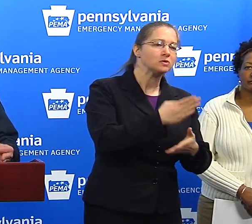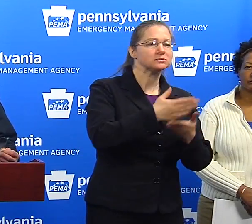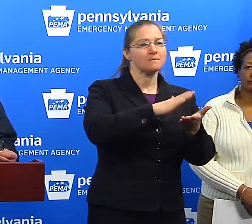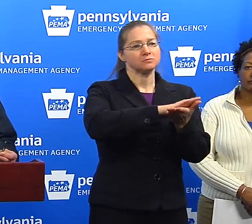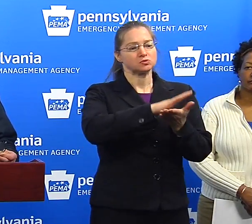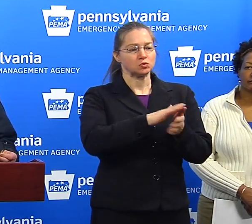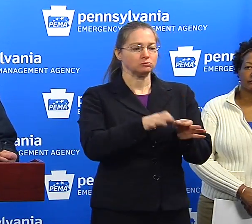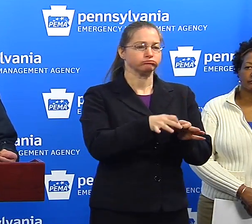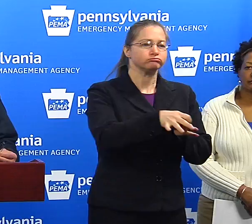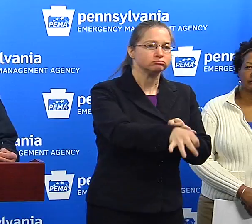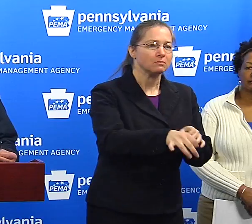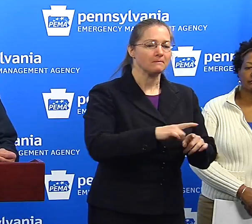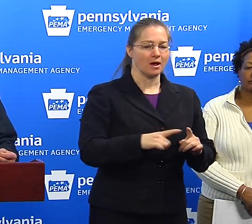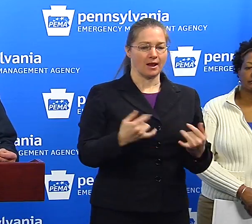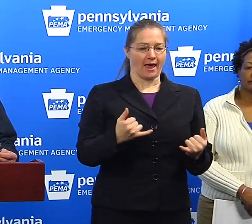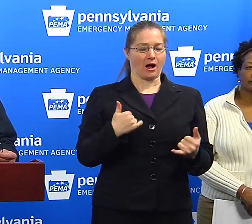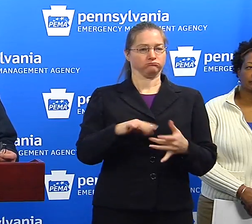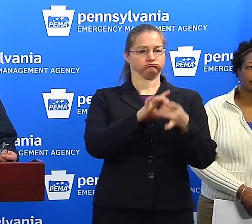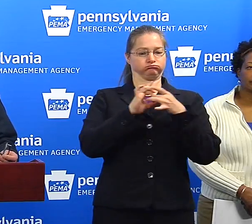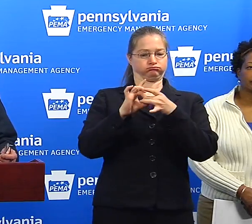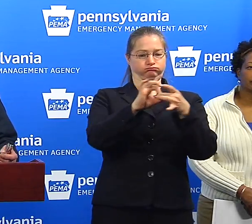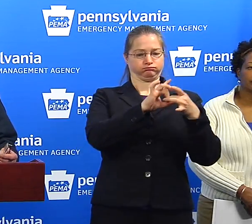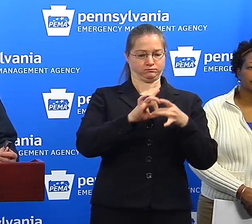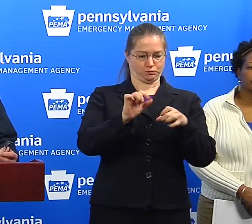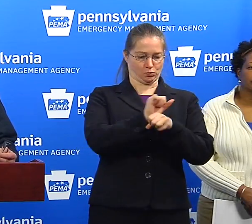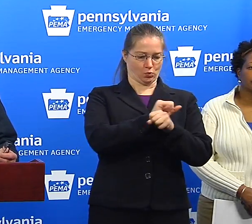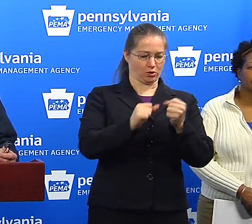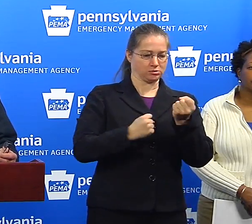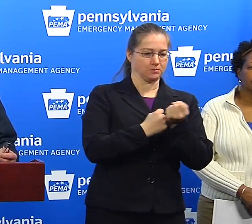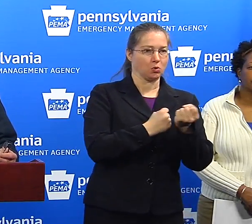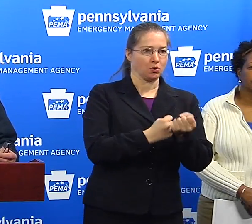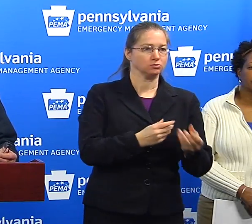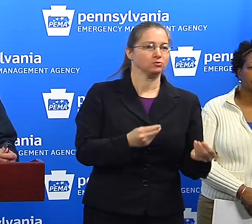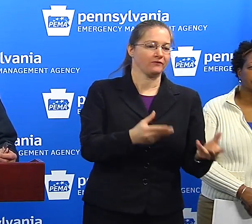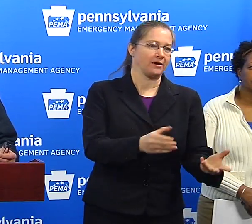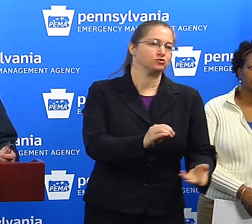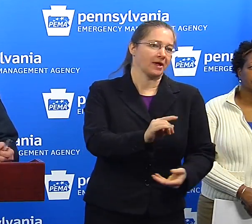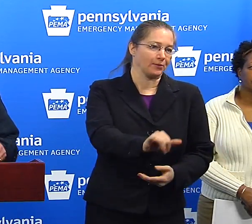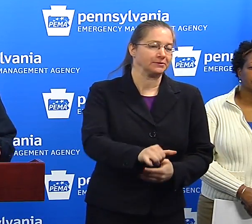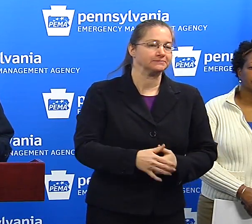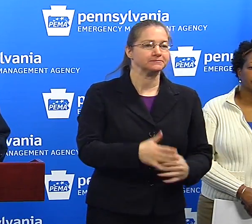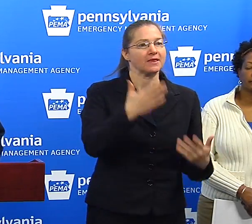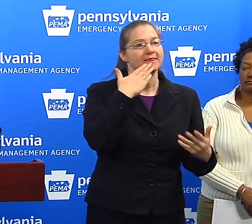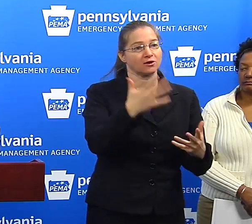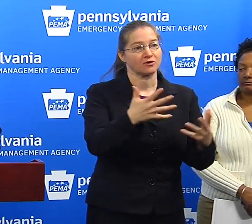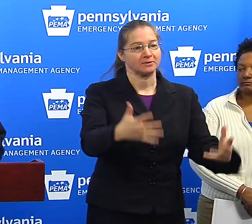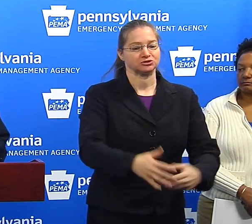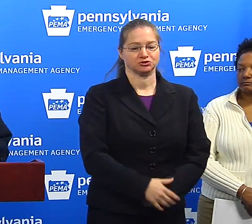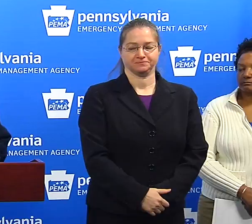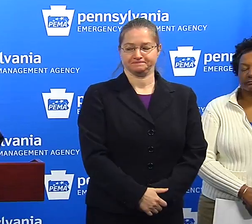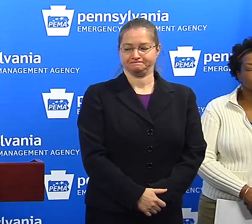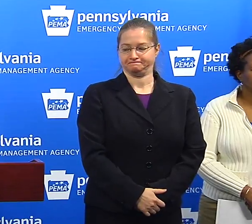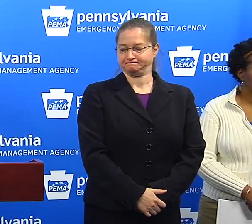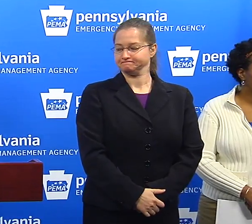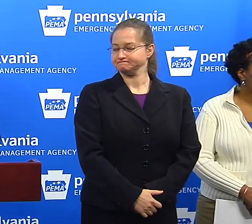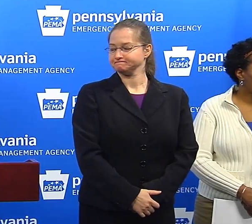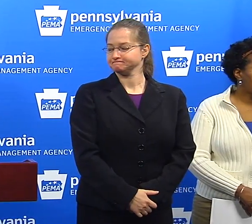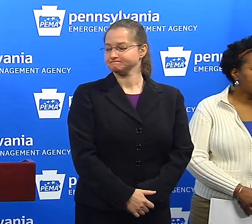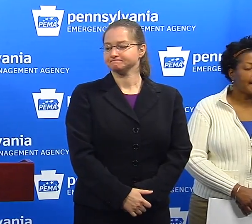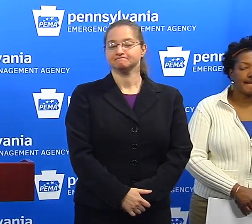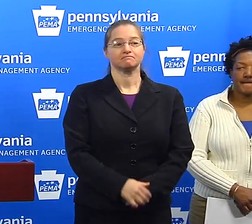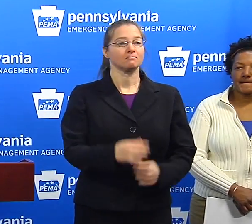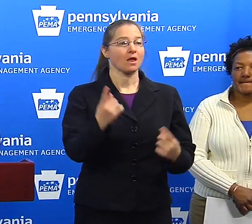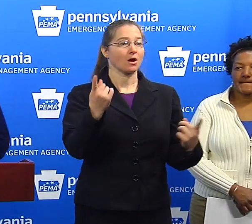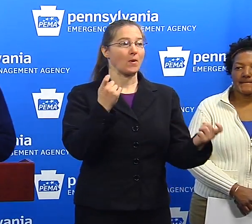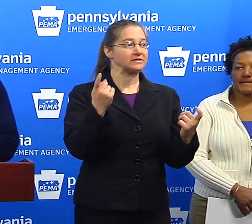we're coordinating and working any kind of support we can to provide to the counties. Thank you very much. Okay,